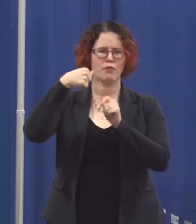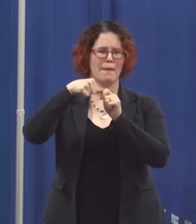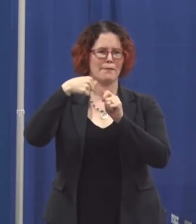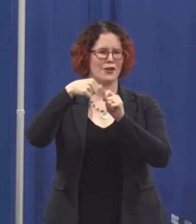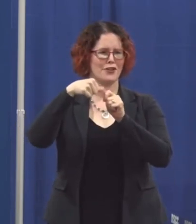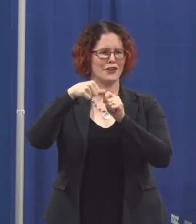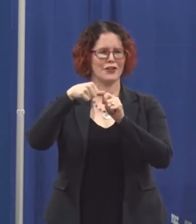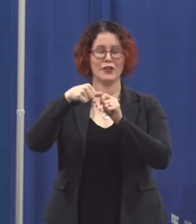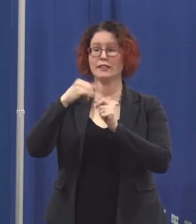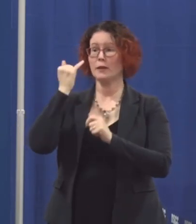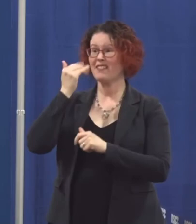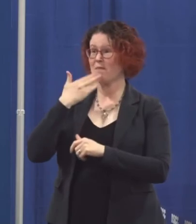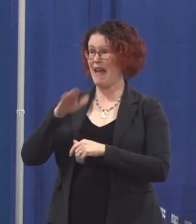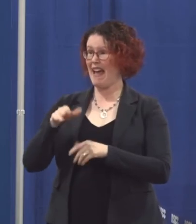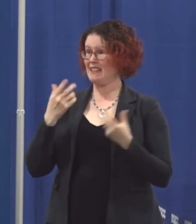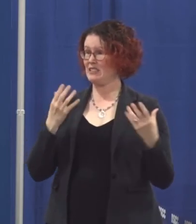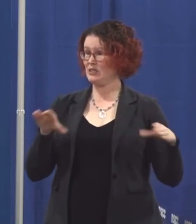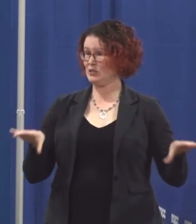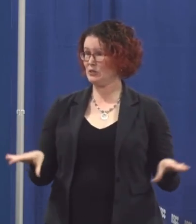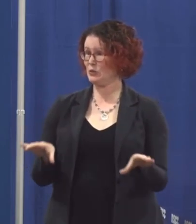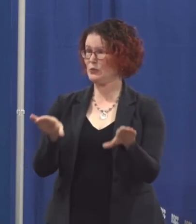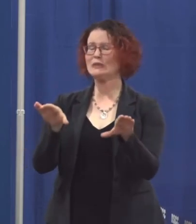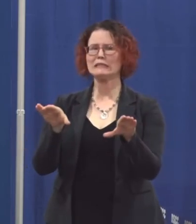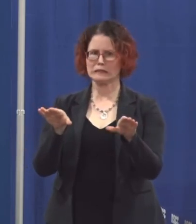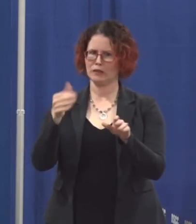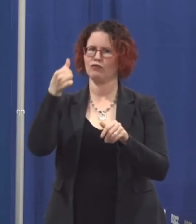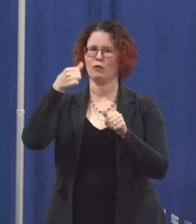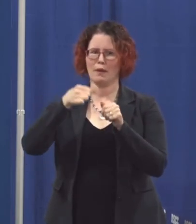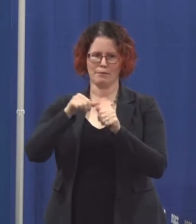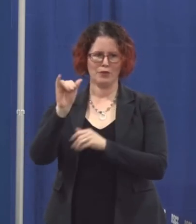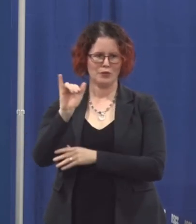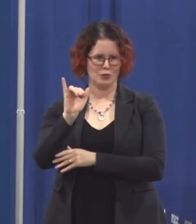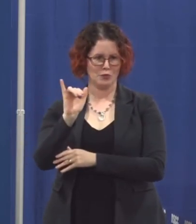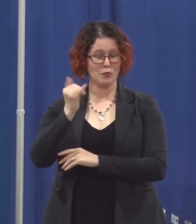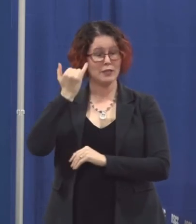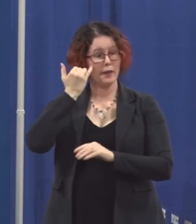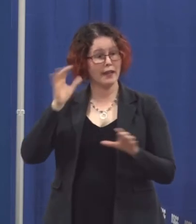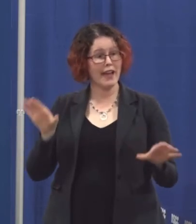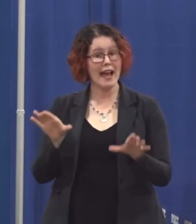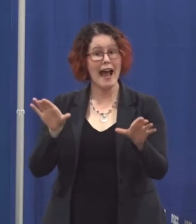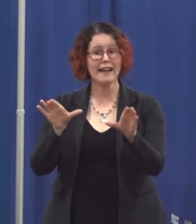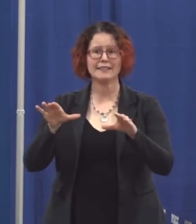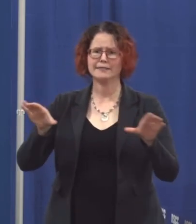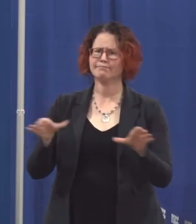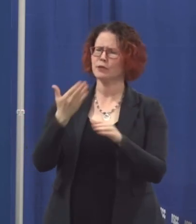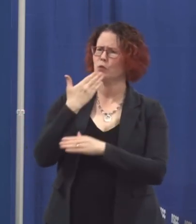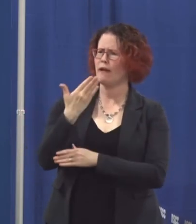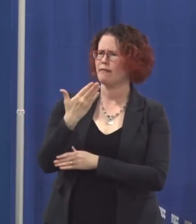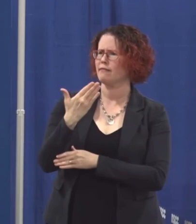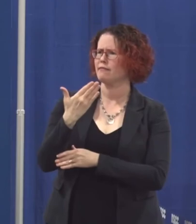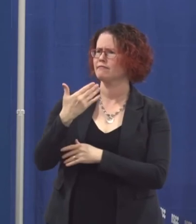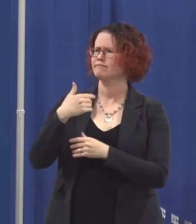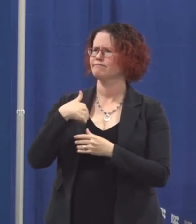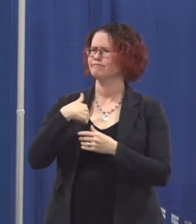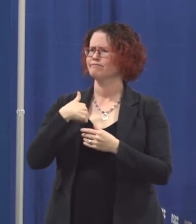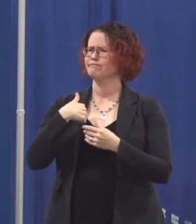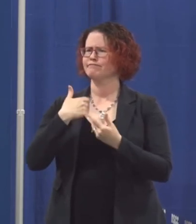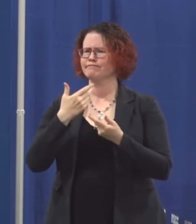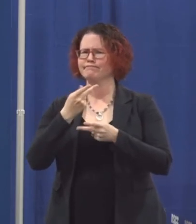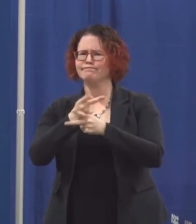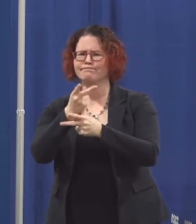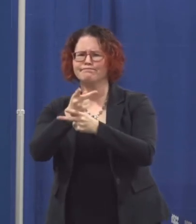people will share about you so let those deeds be good deeds let those deeds be comforting be nurturing